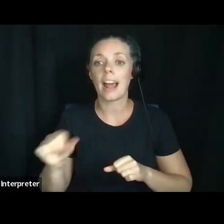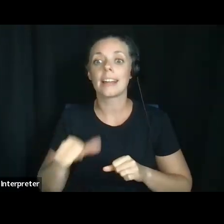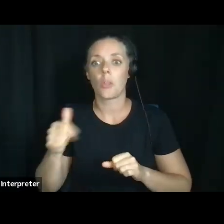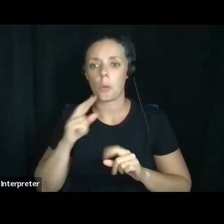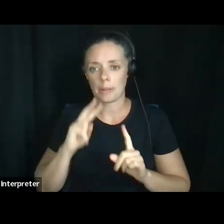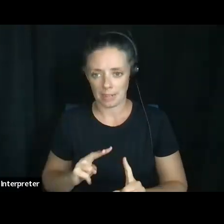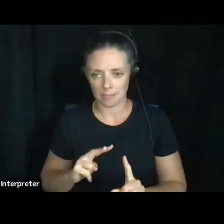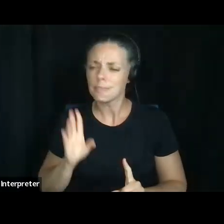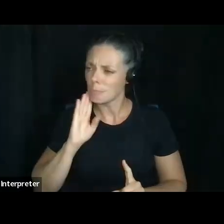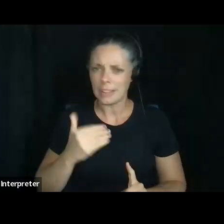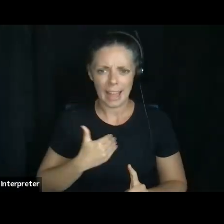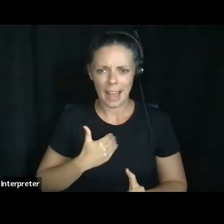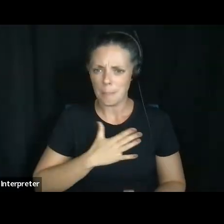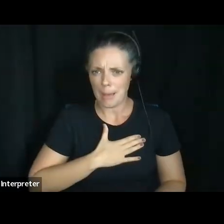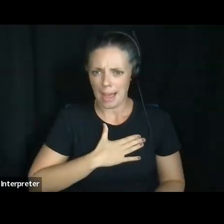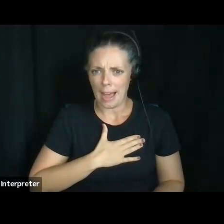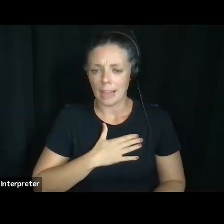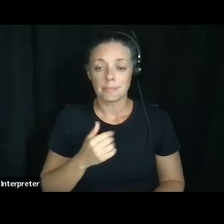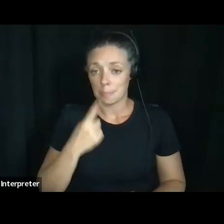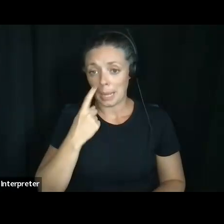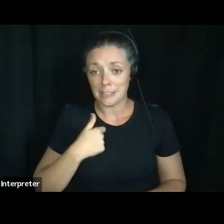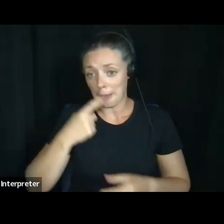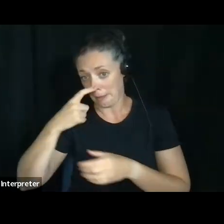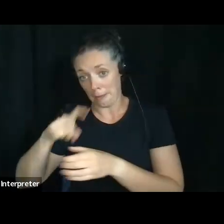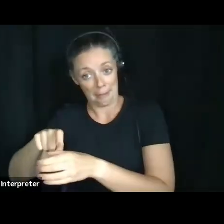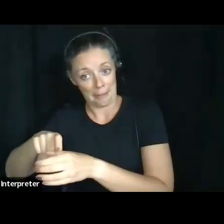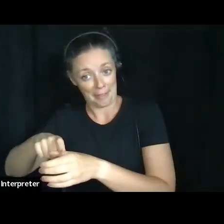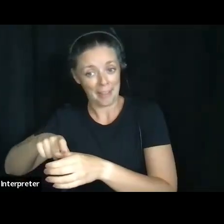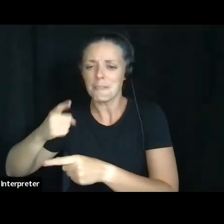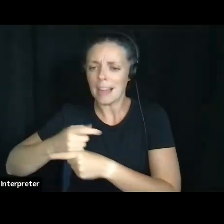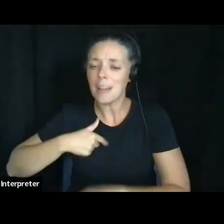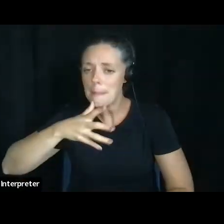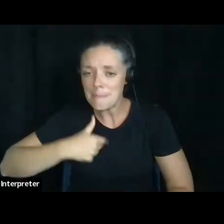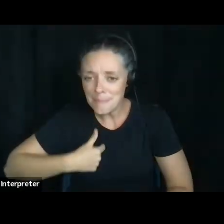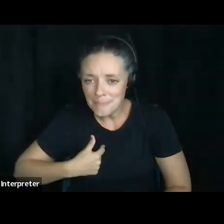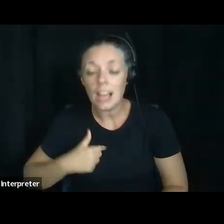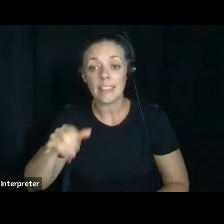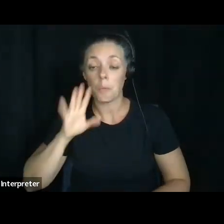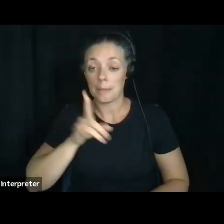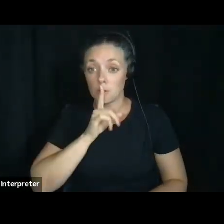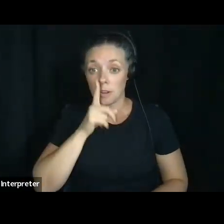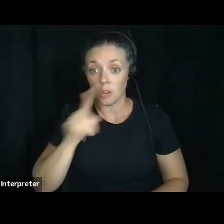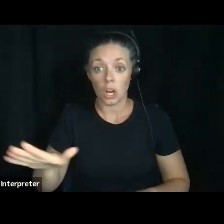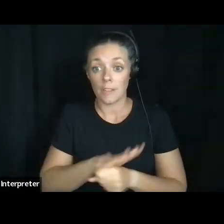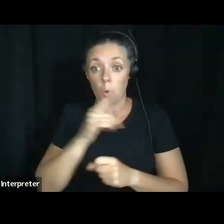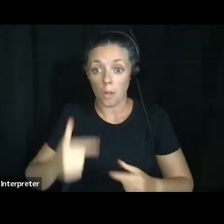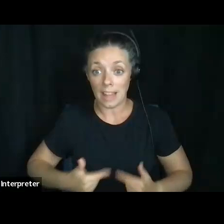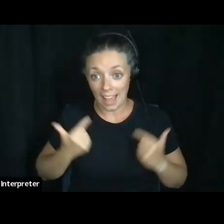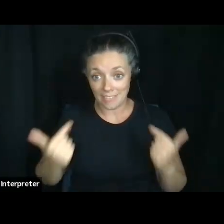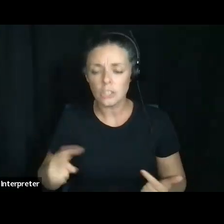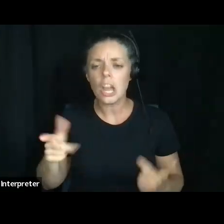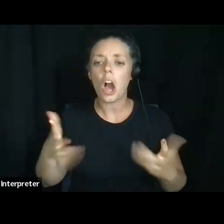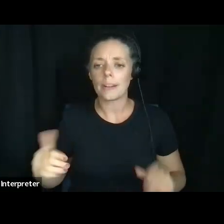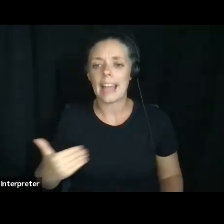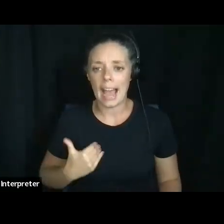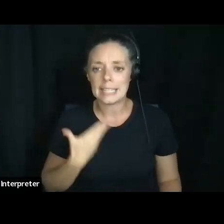She's going to have my perspective because I can't keep my nose out of her business. And that's going to be true her entire life. So, um, she's already got me.